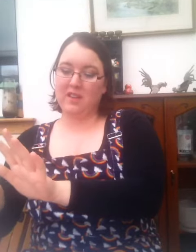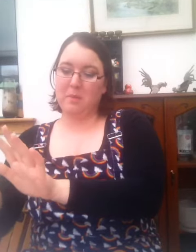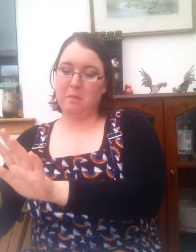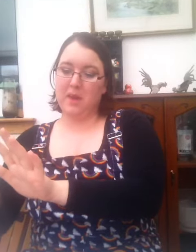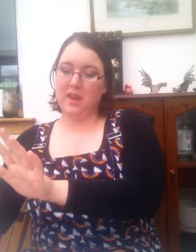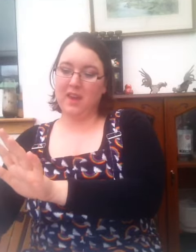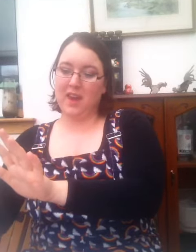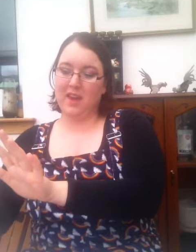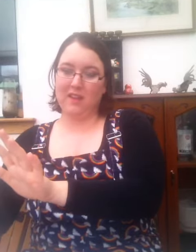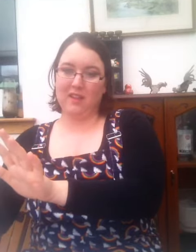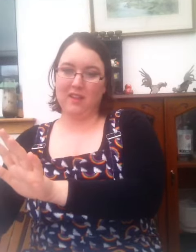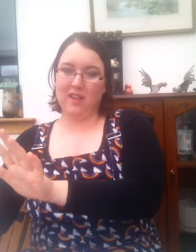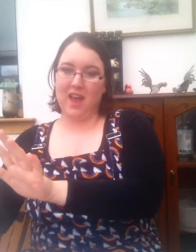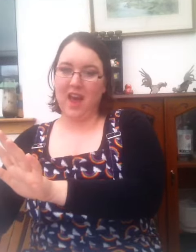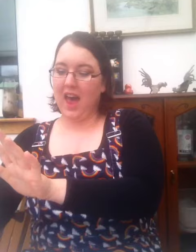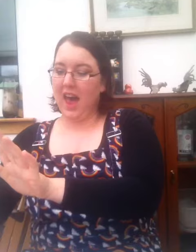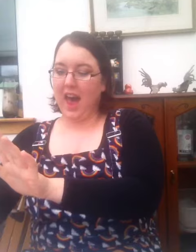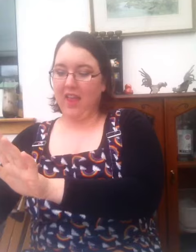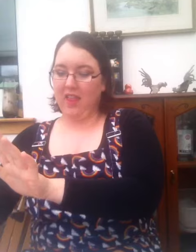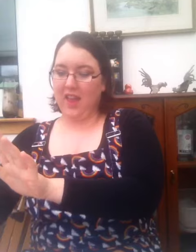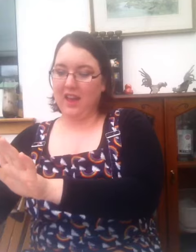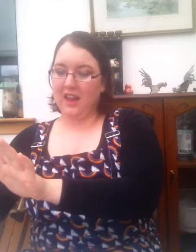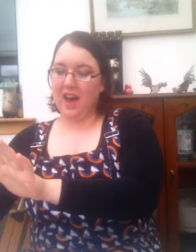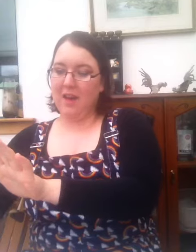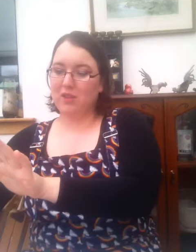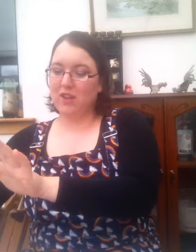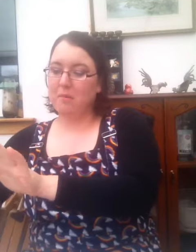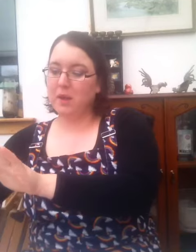big hill and they climbed to the top